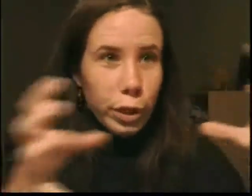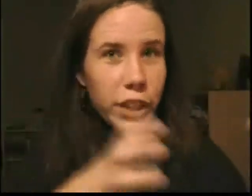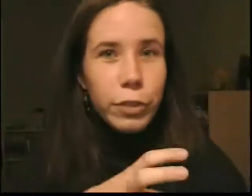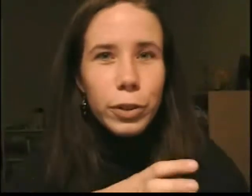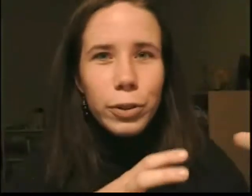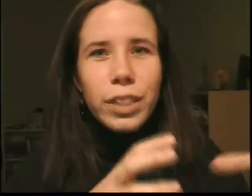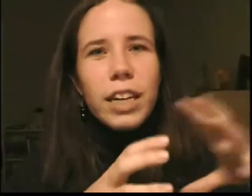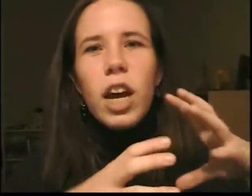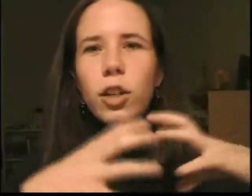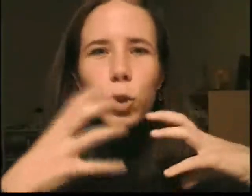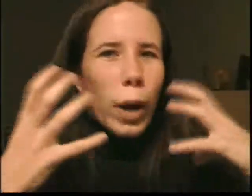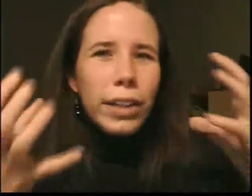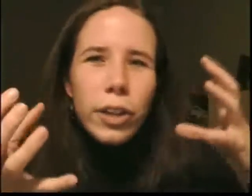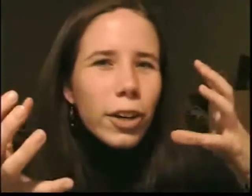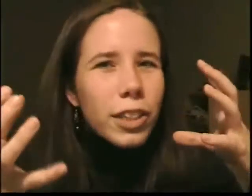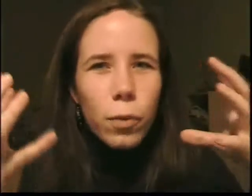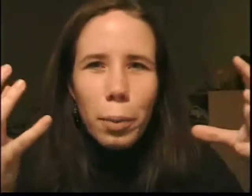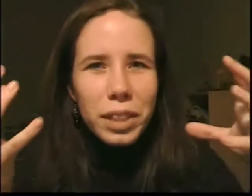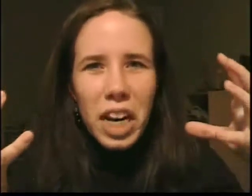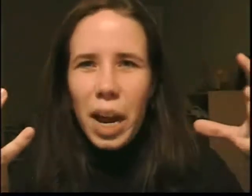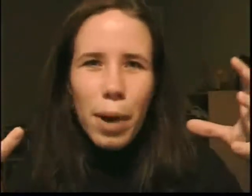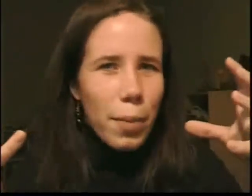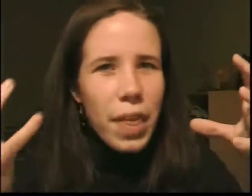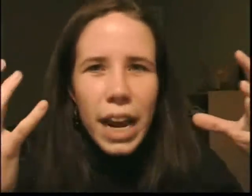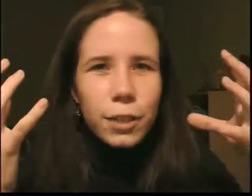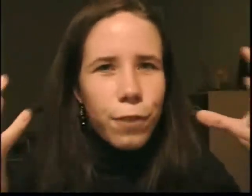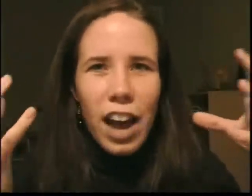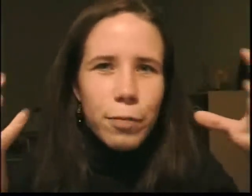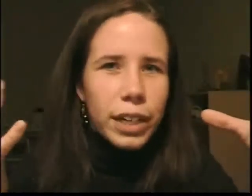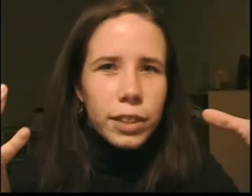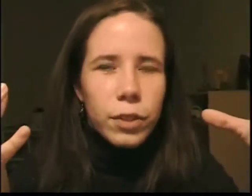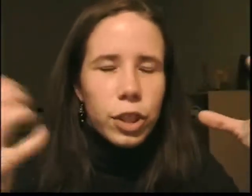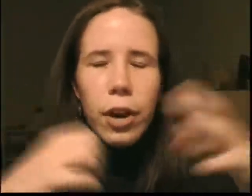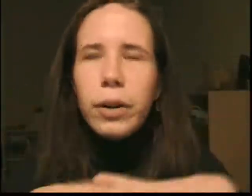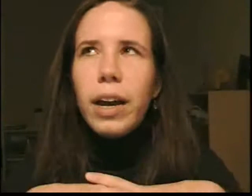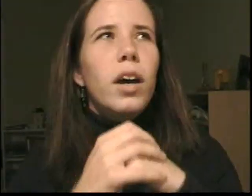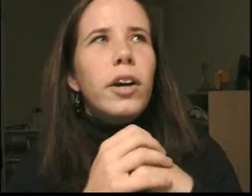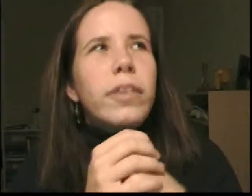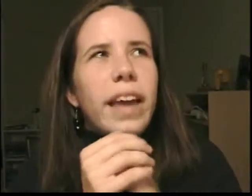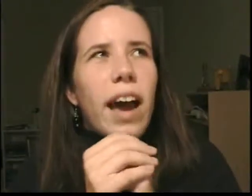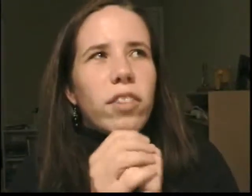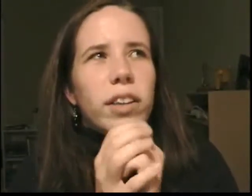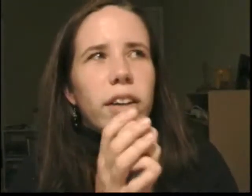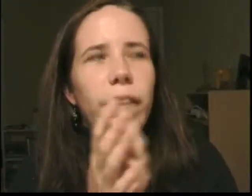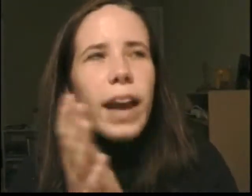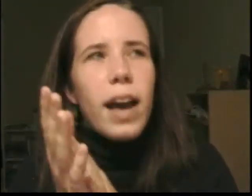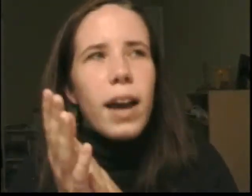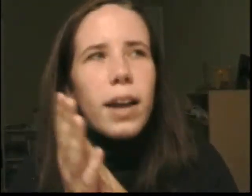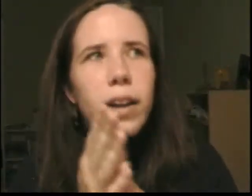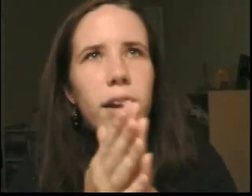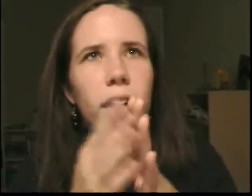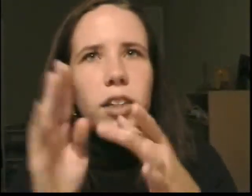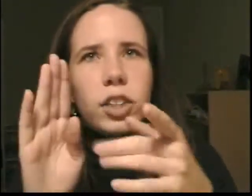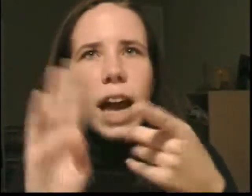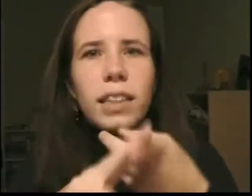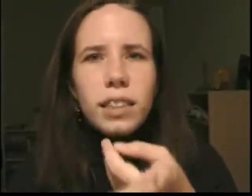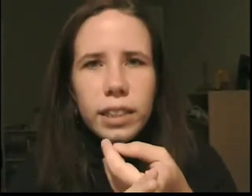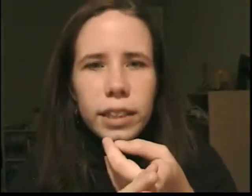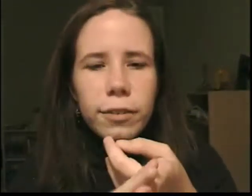reviews and trailers of what was going to come up in the next five minutes of the show. Who did they have on there? They had Chad and Steve.